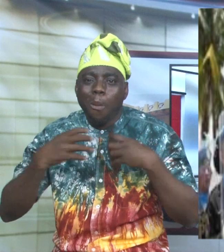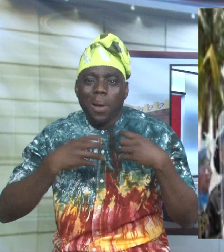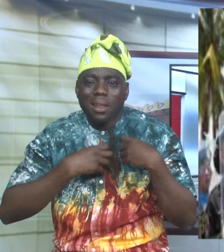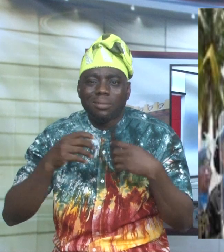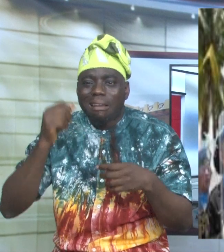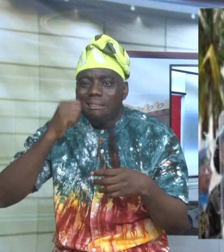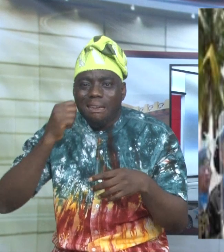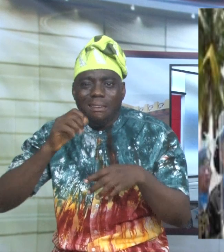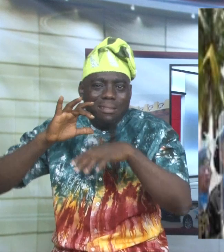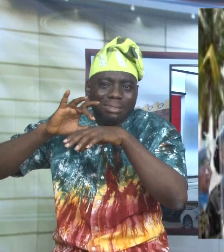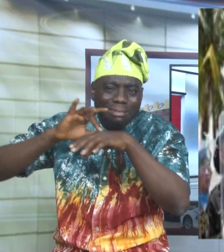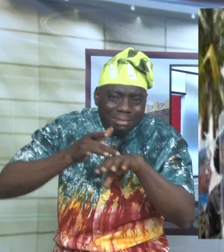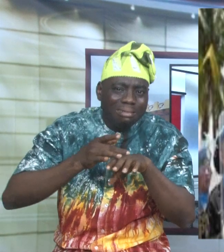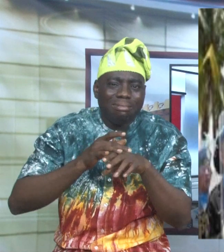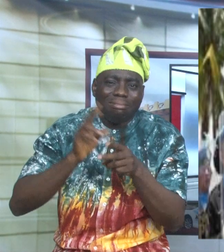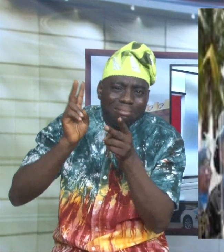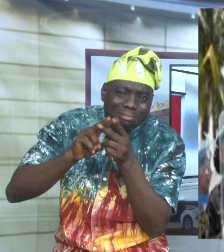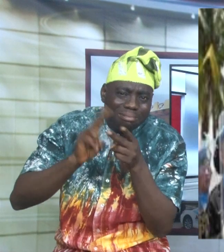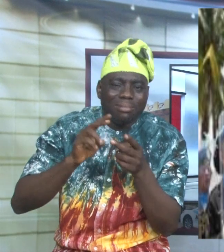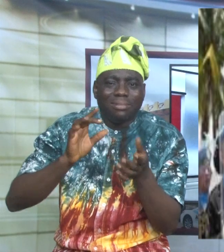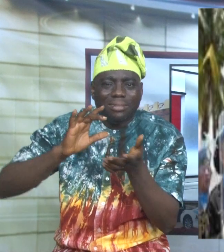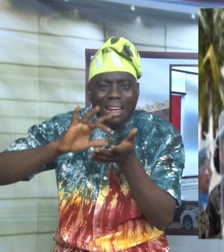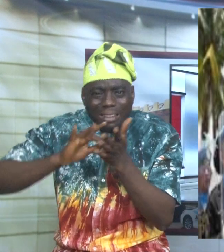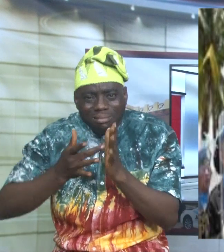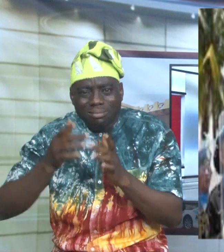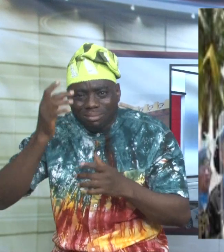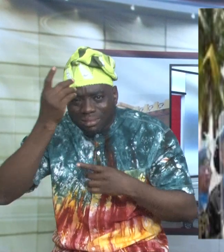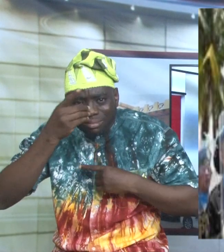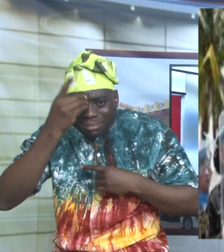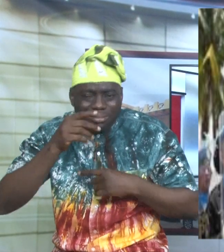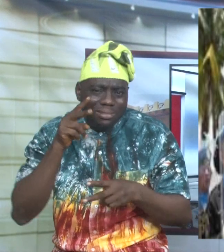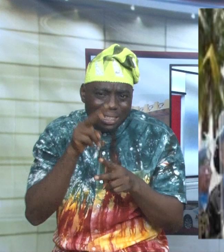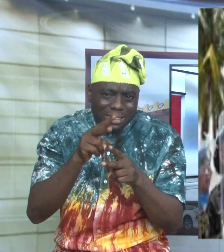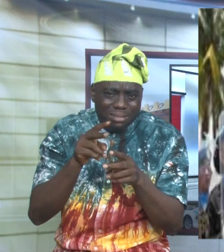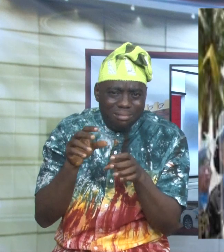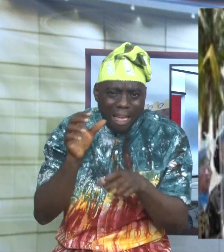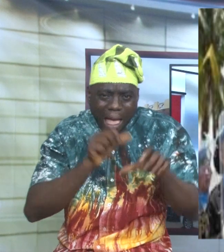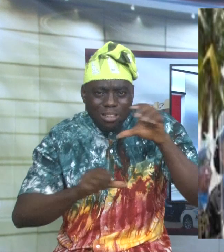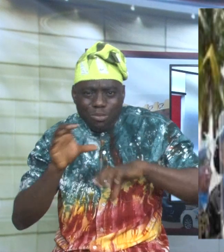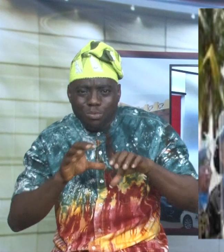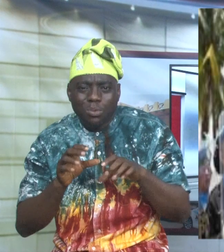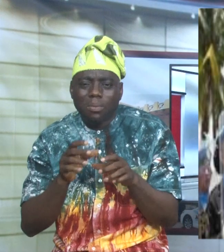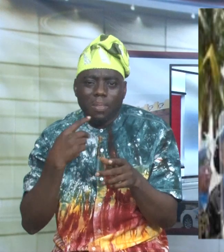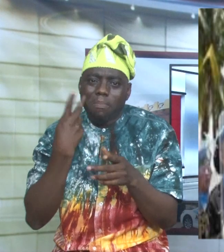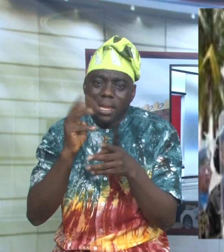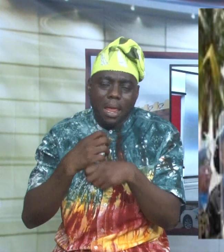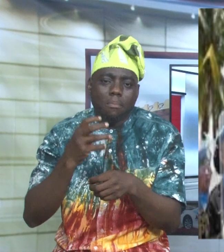girl for recurring infections and observed the girl's frightful attitude, which made them suspicious.